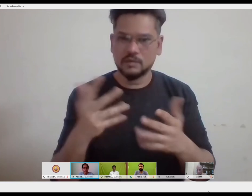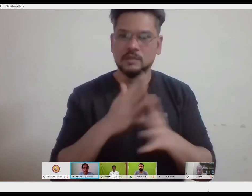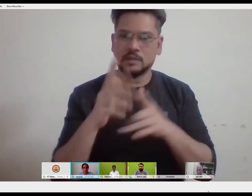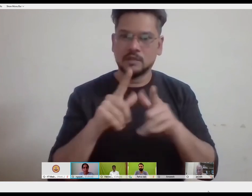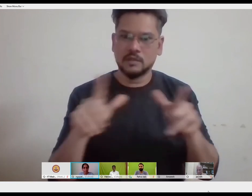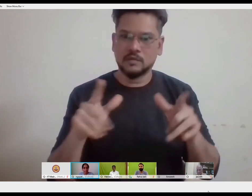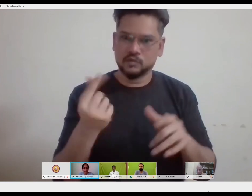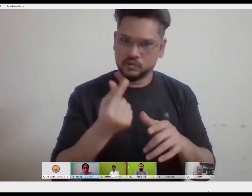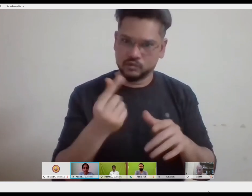Can you please tell us?